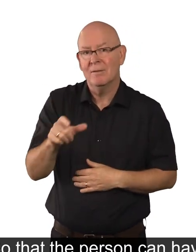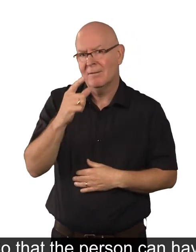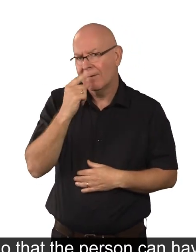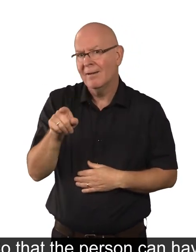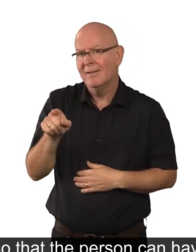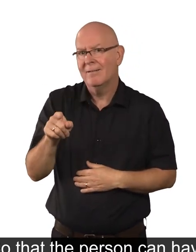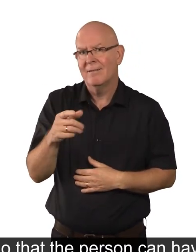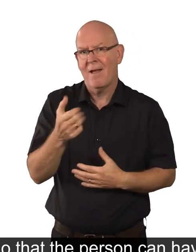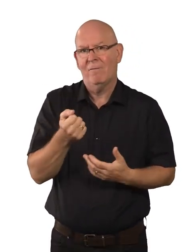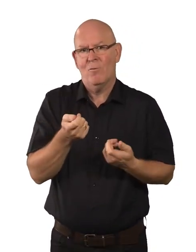-to-day lives.